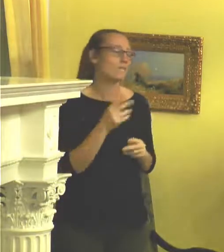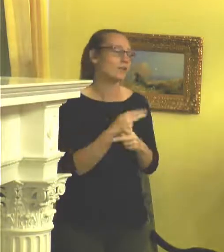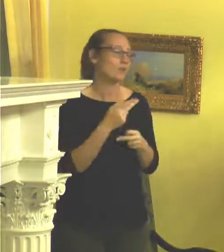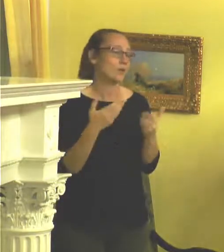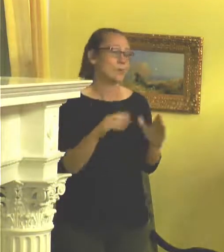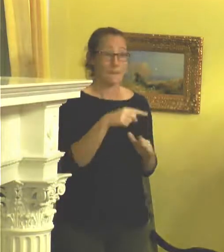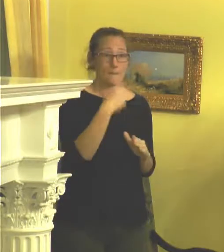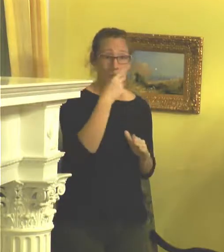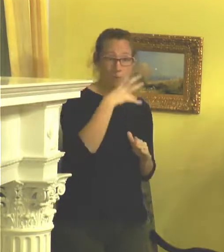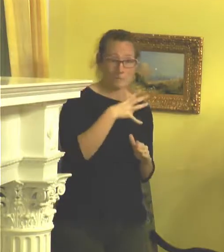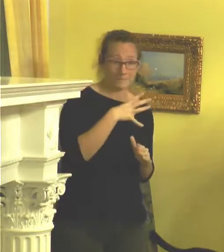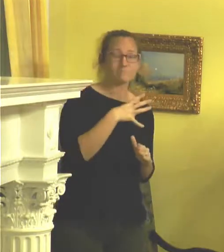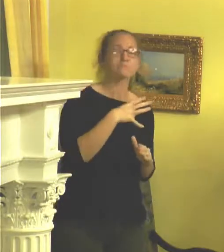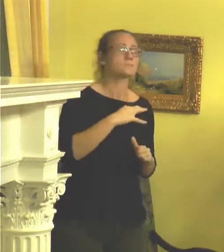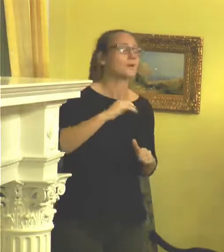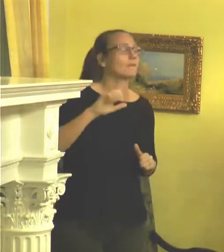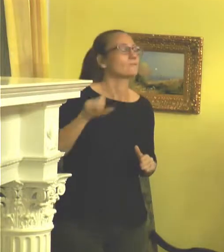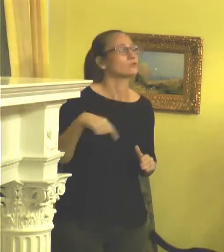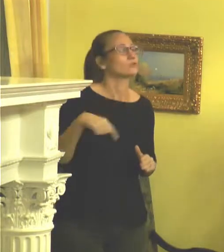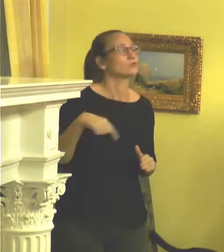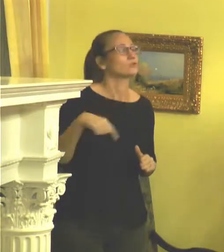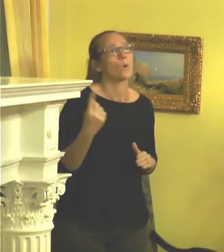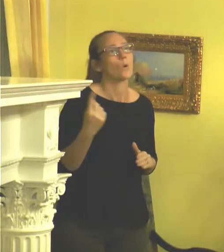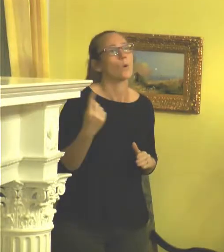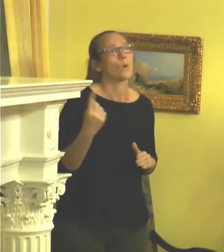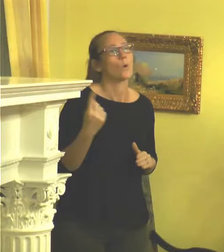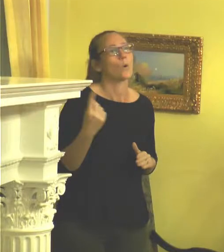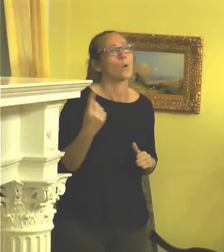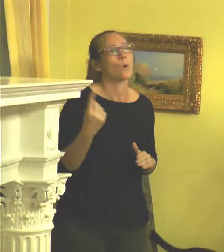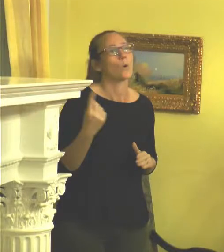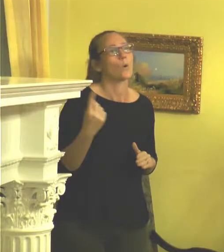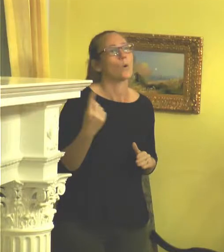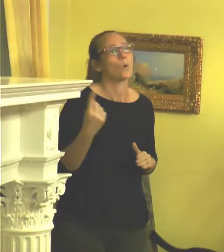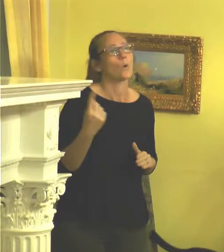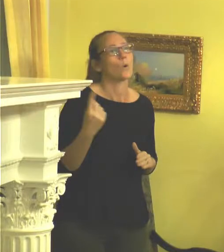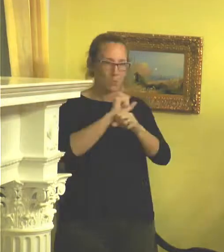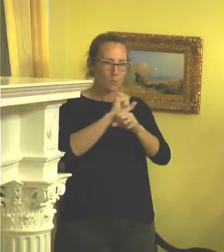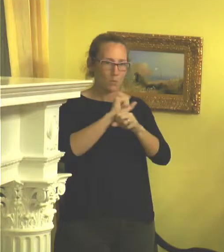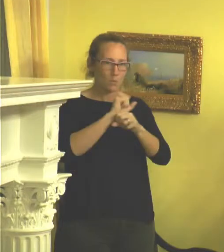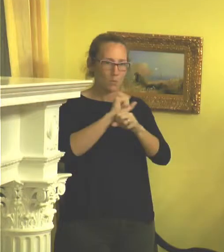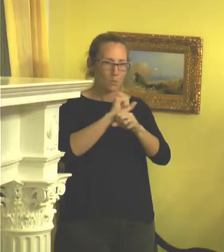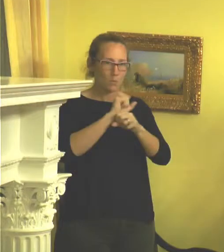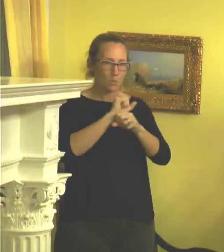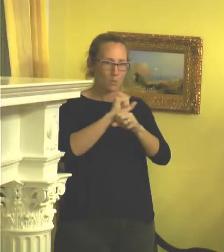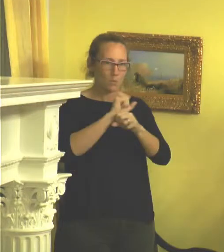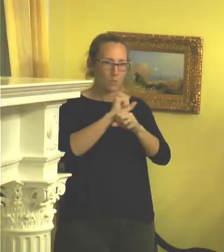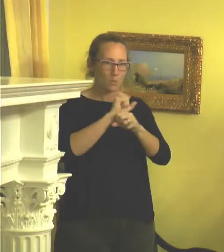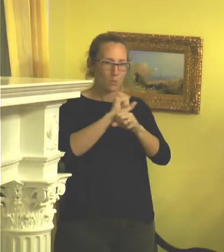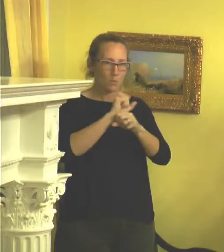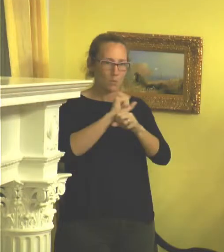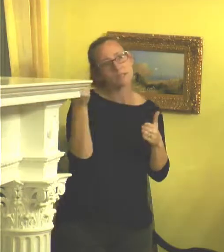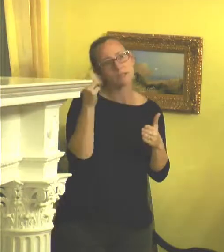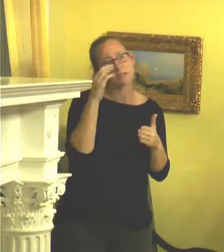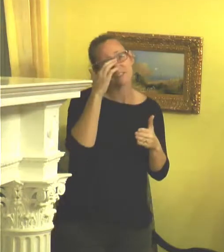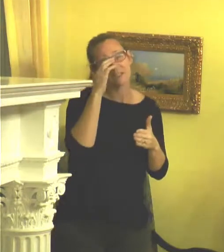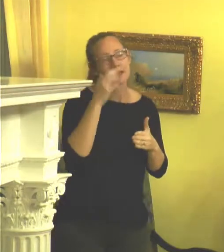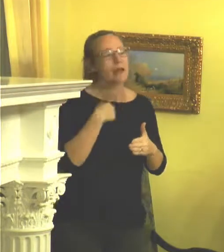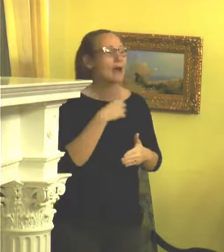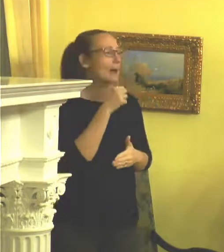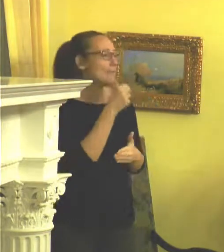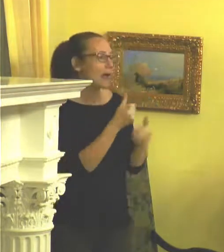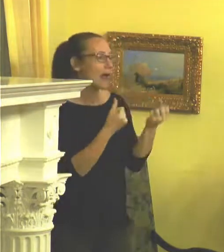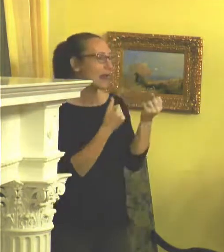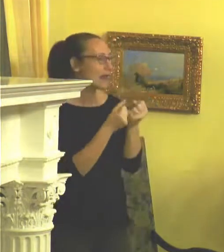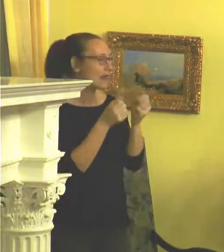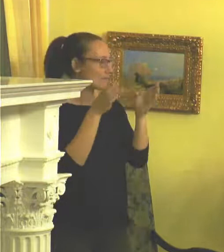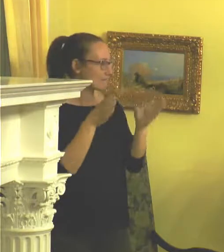Black women have just always kind of been the subject matter in my work. Because it's the thing that I know best. And I am not a fan